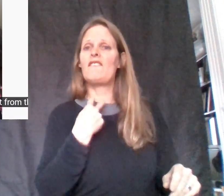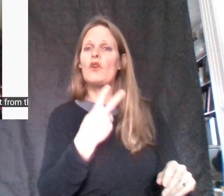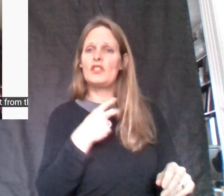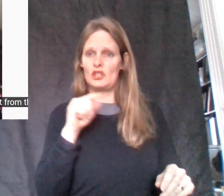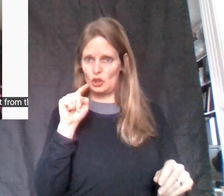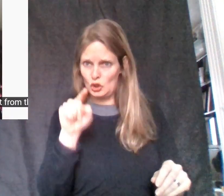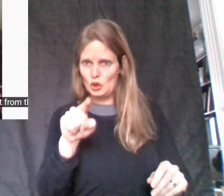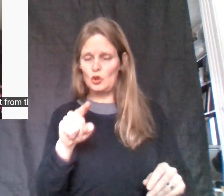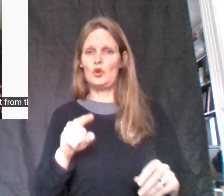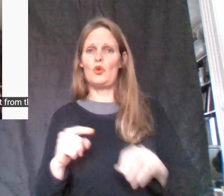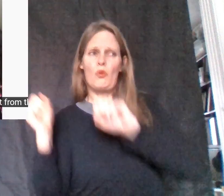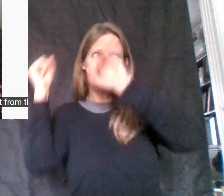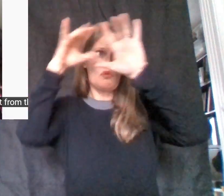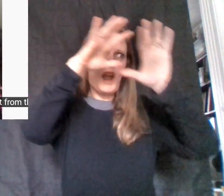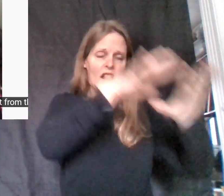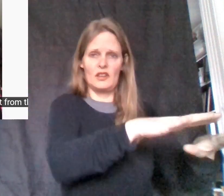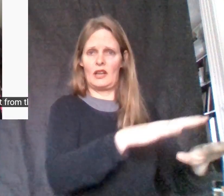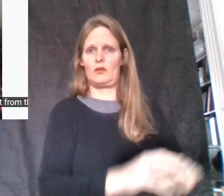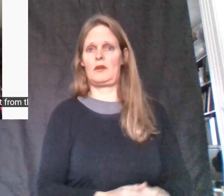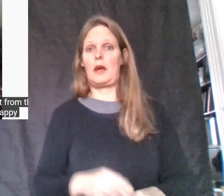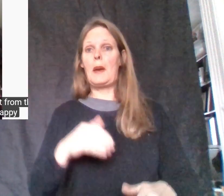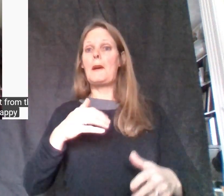And people in Iran are happy.